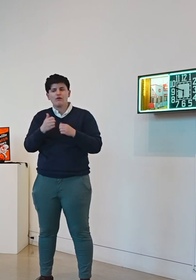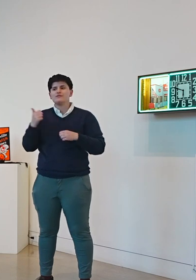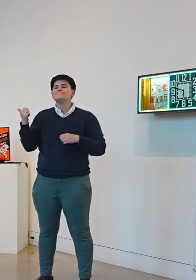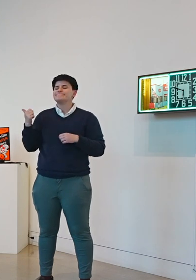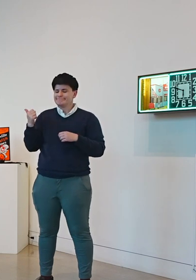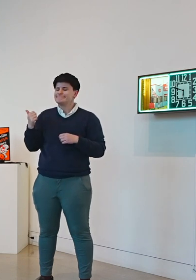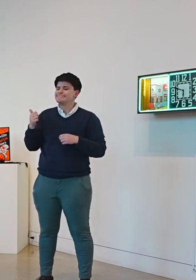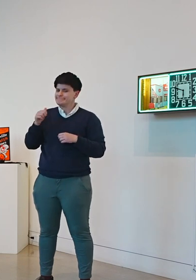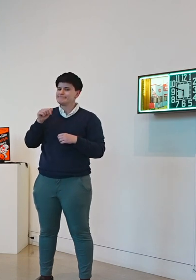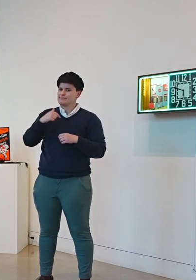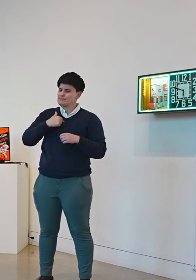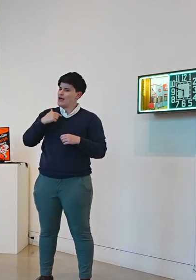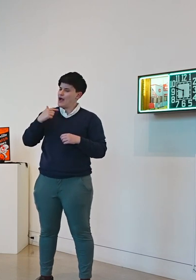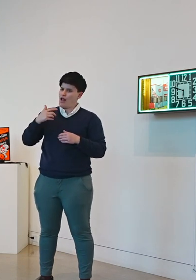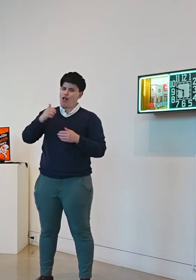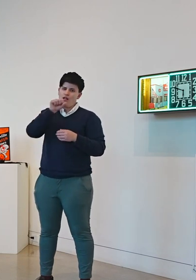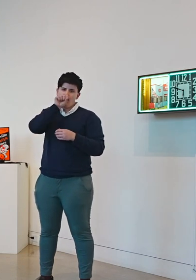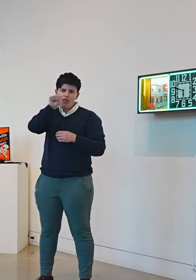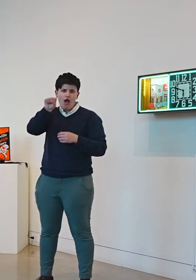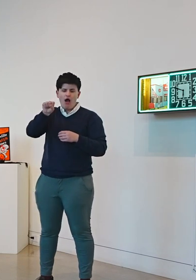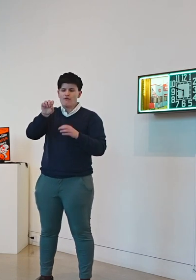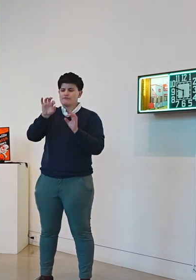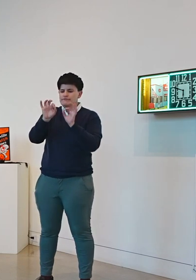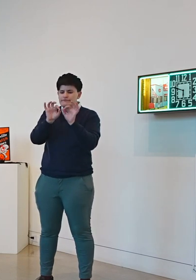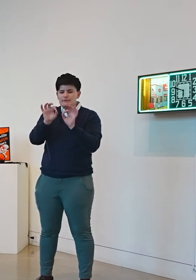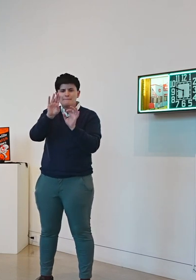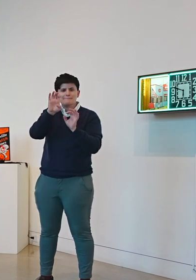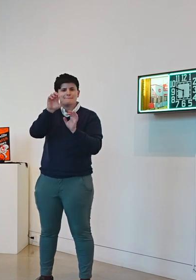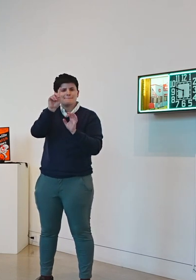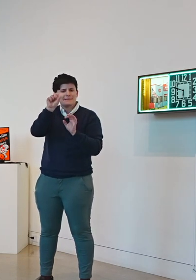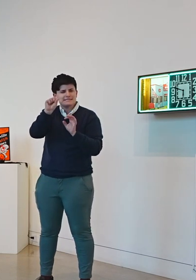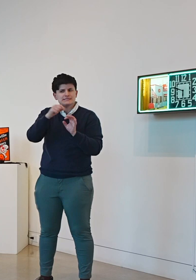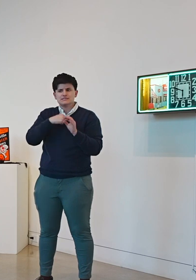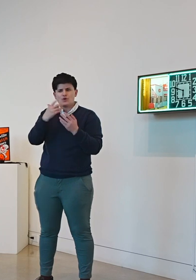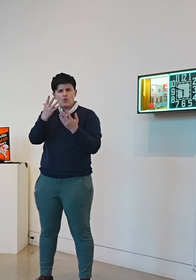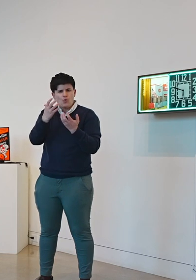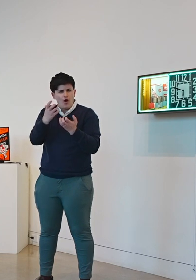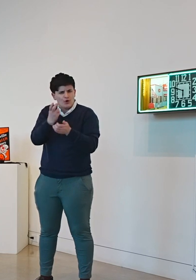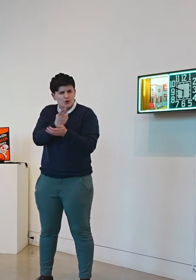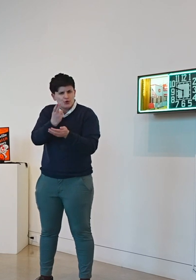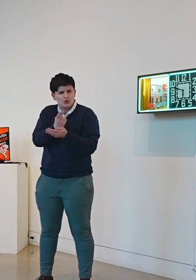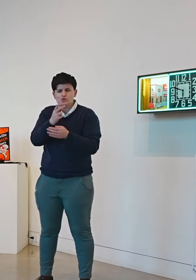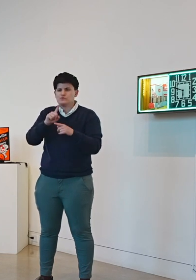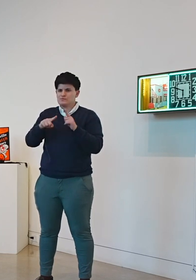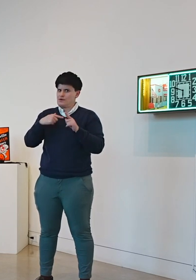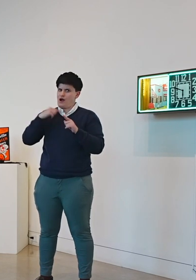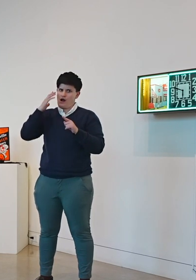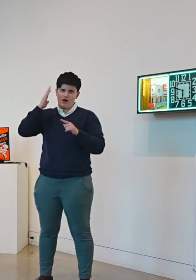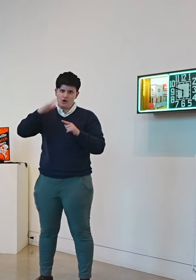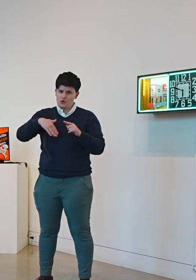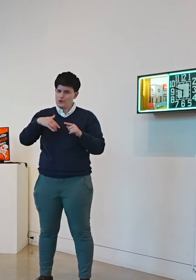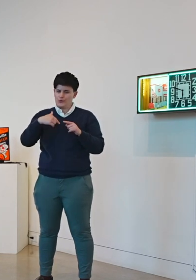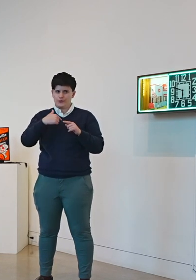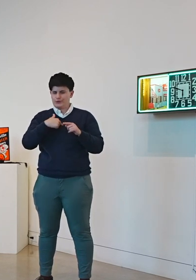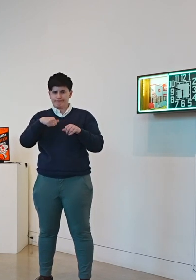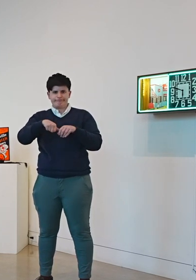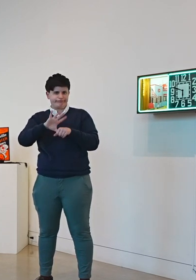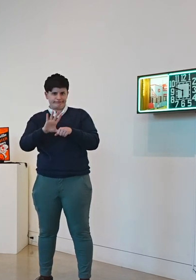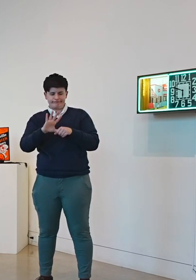and I always wanted to learn how to bead but I knew that I would never be very good at the sewing part of it